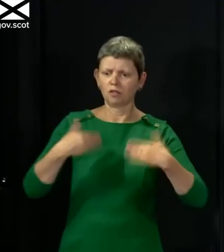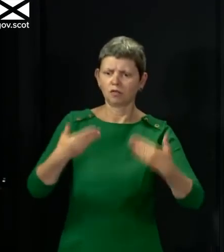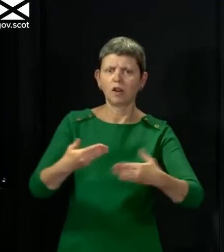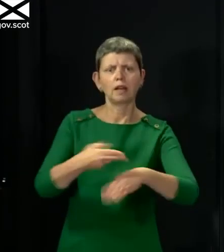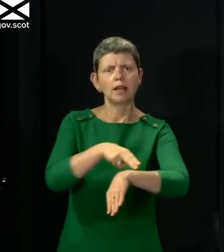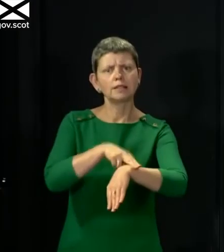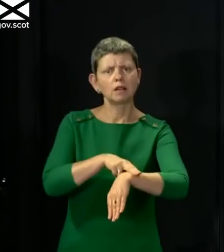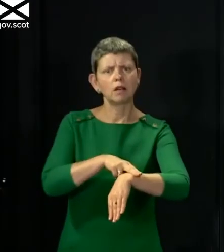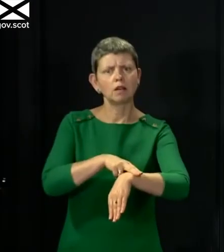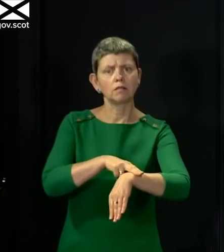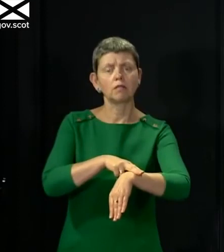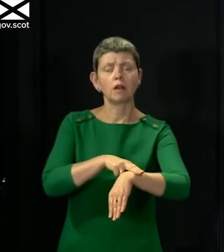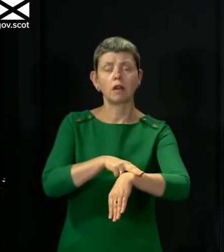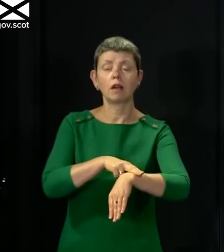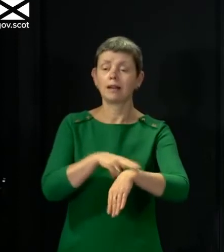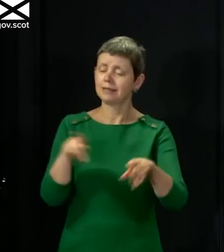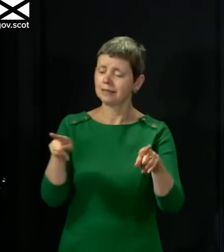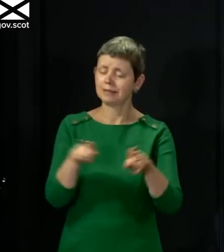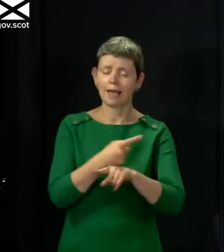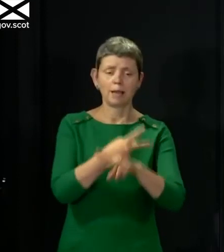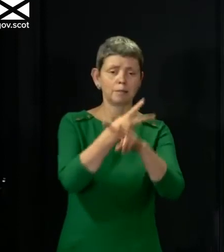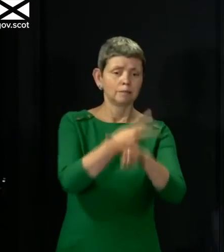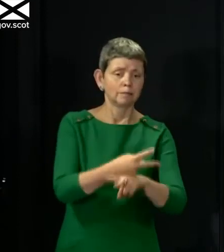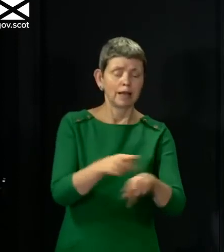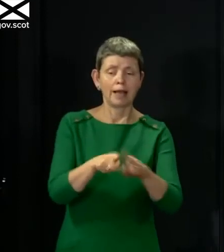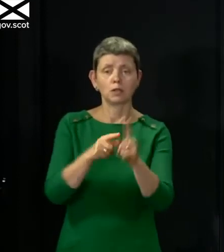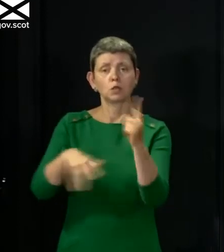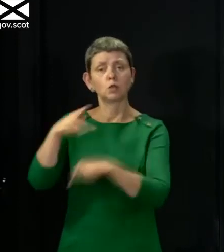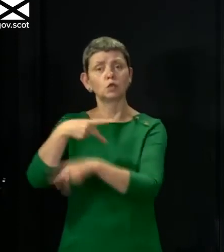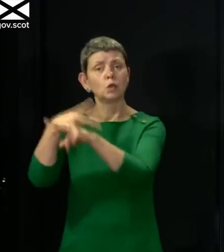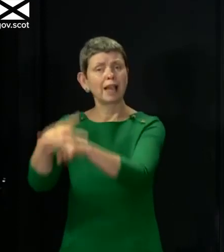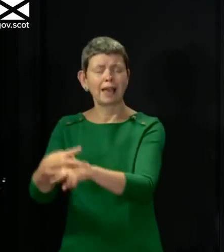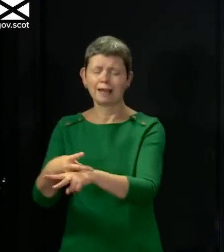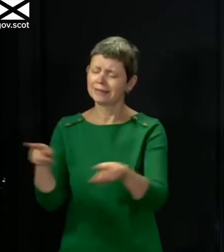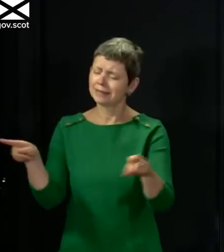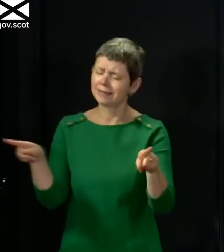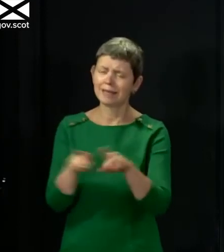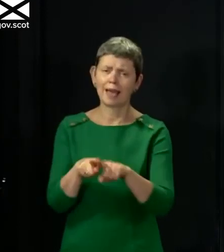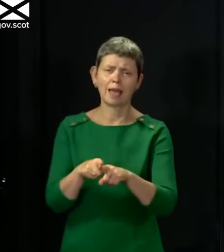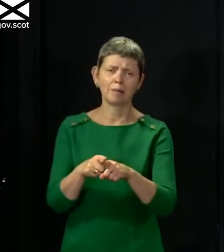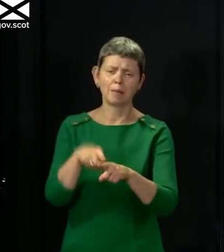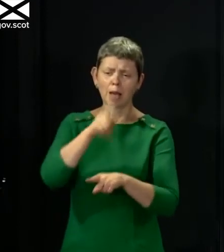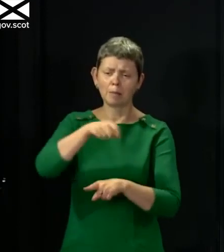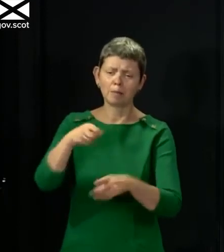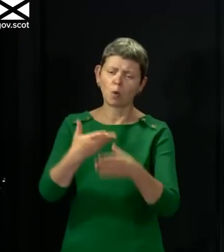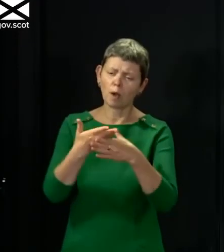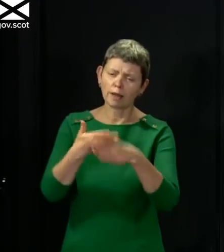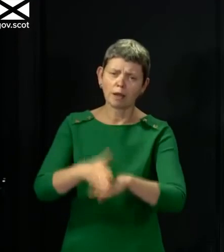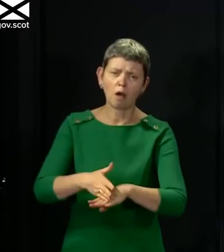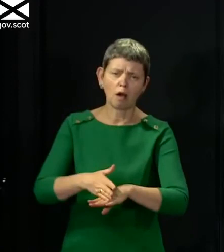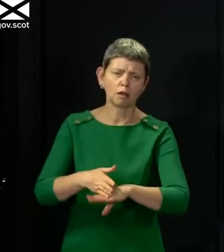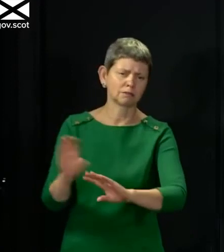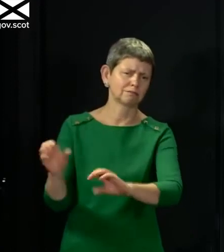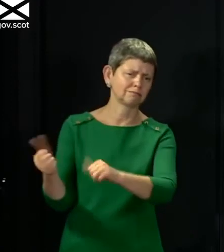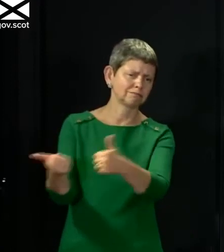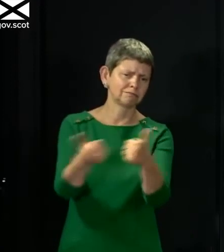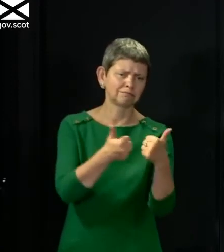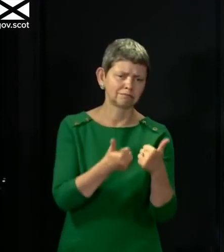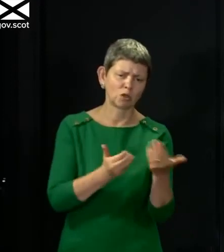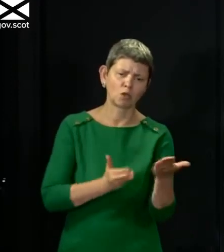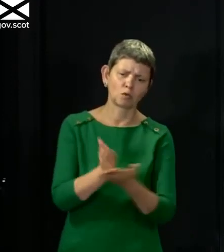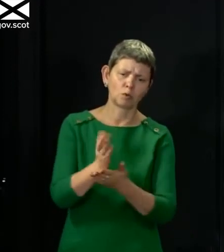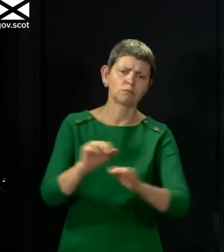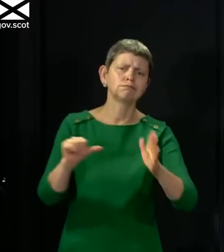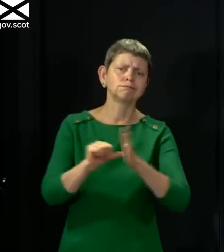health staff and the same is true in the care and social care sector, people working incredibly hard, doing a very good job in challenging